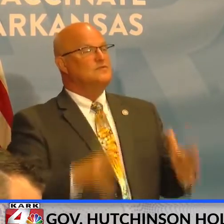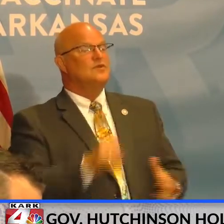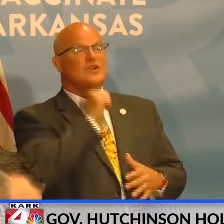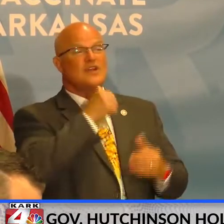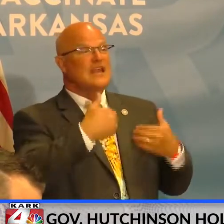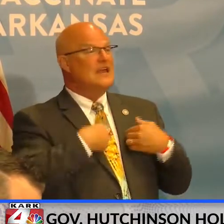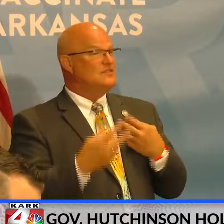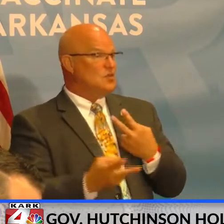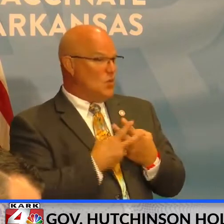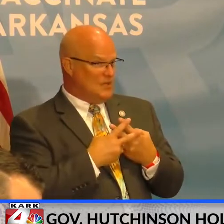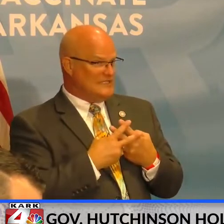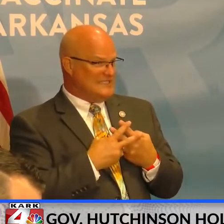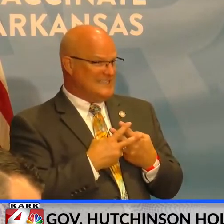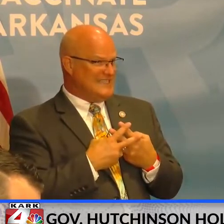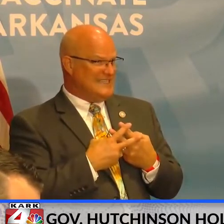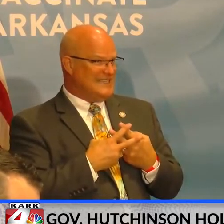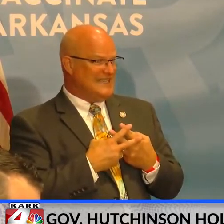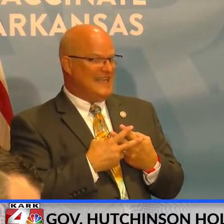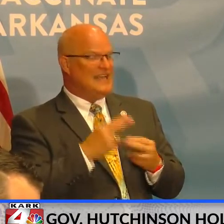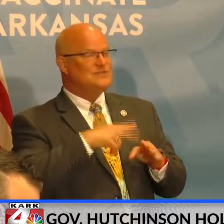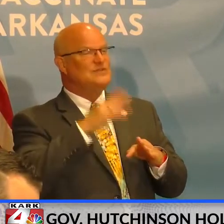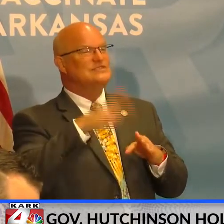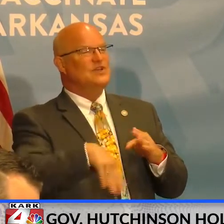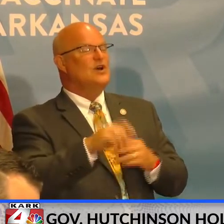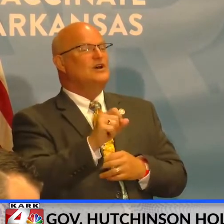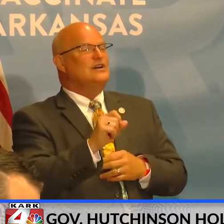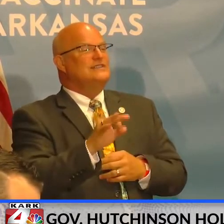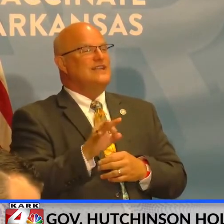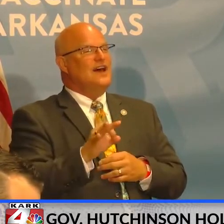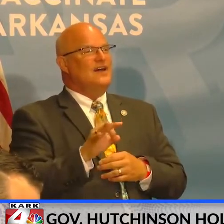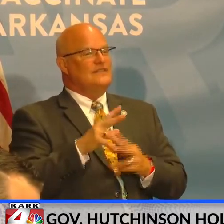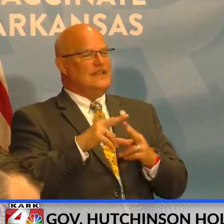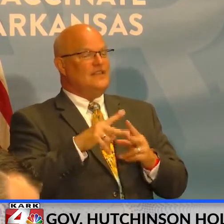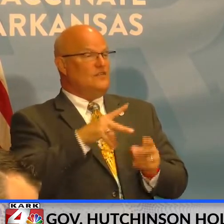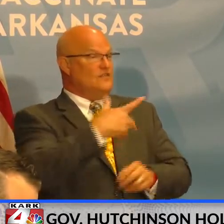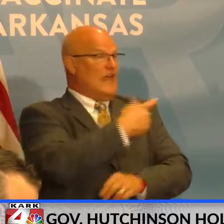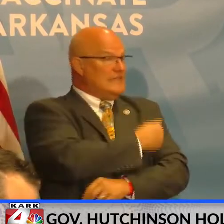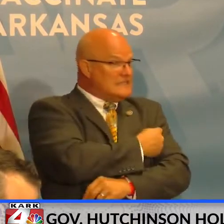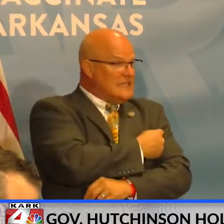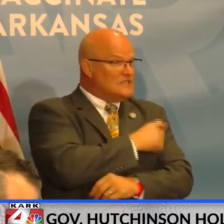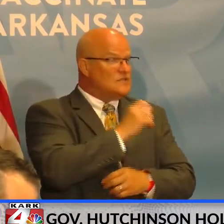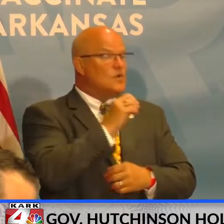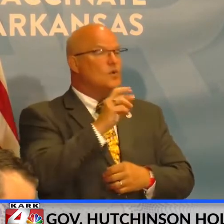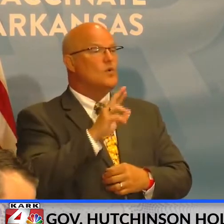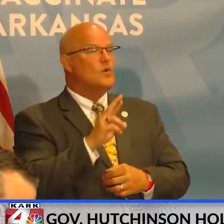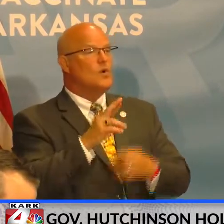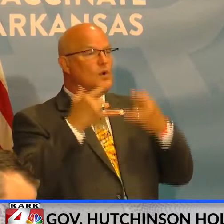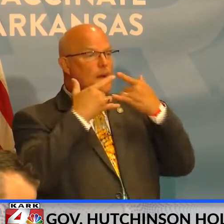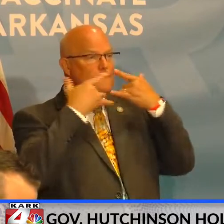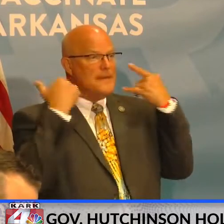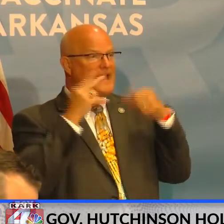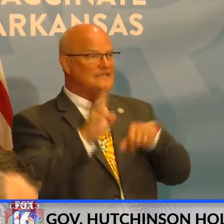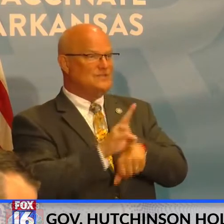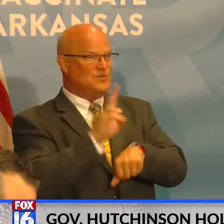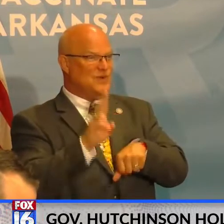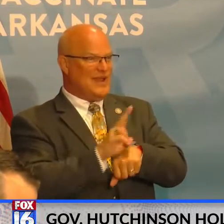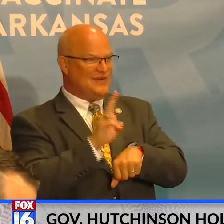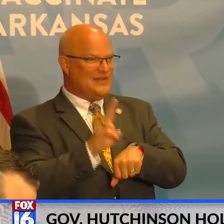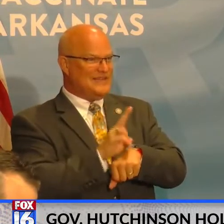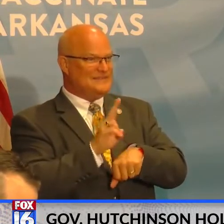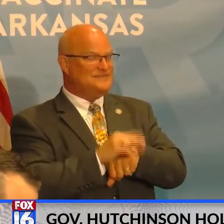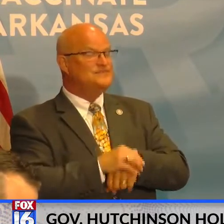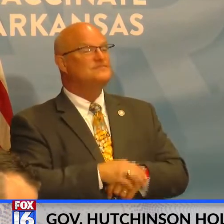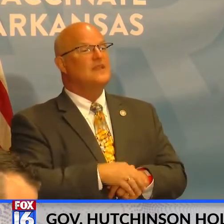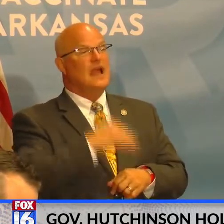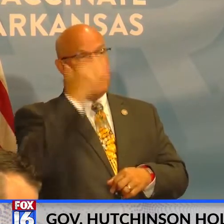having to quarantine as a result of either vaccination or mask wearing. I know the